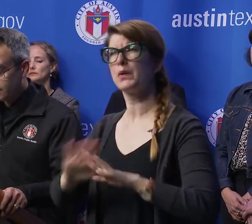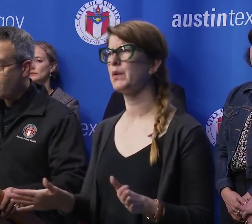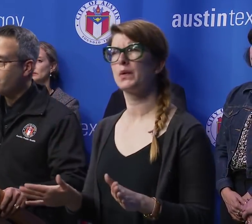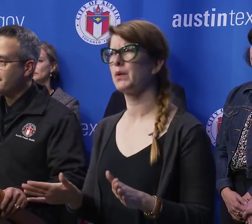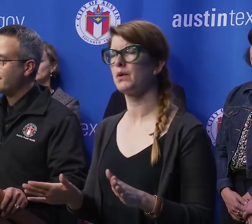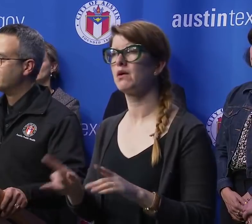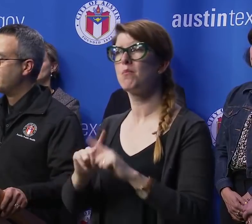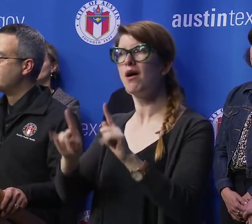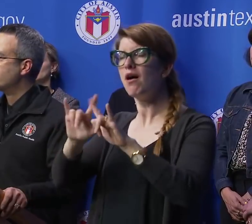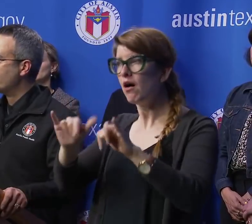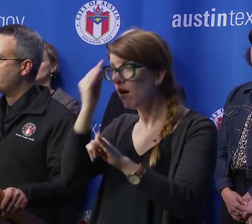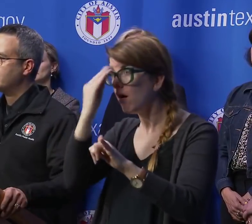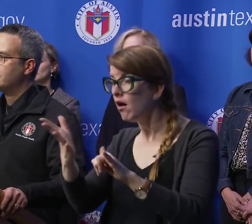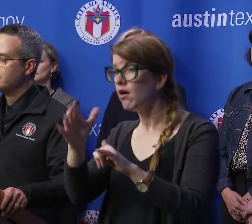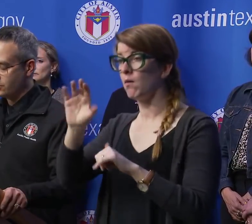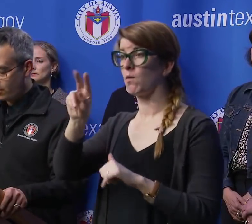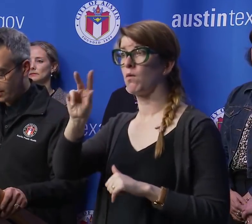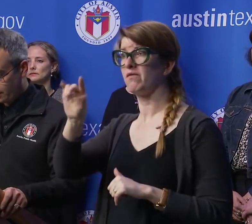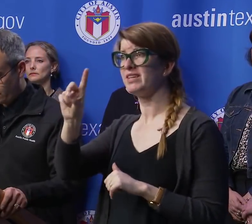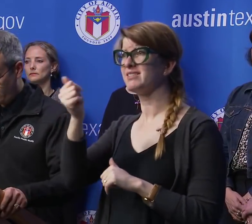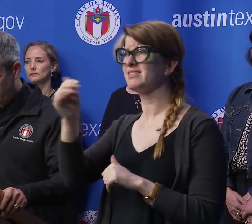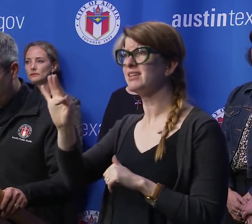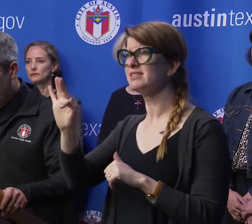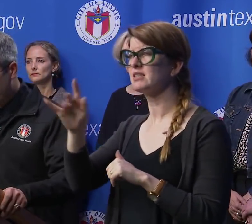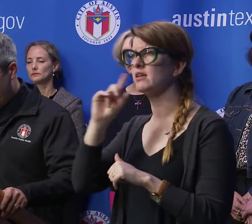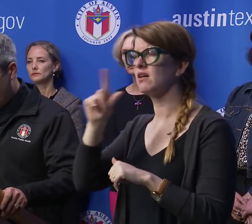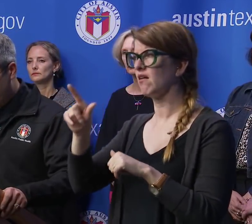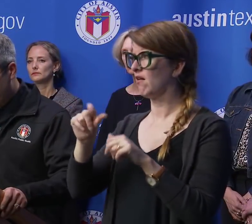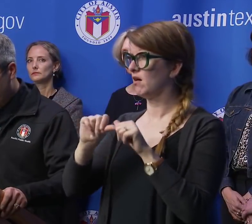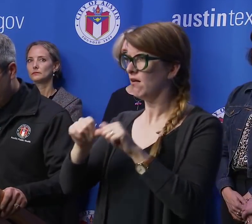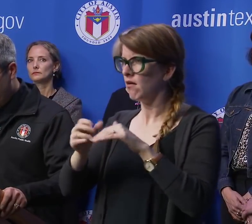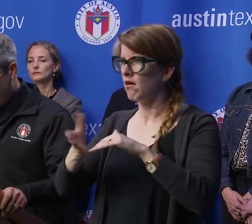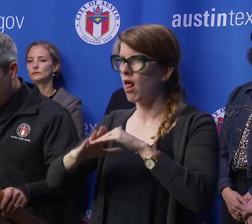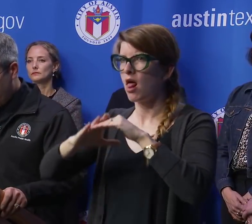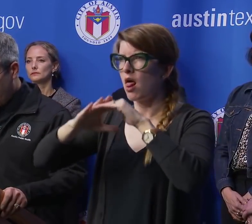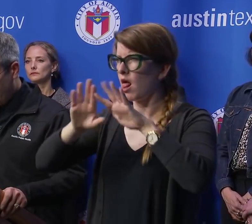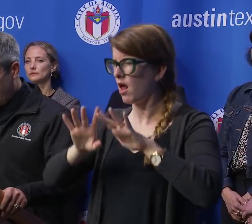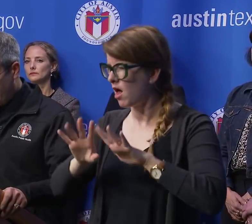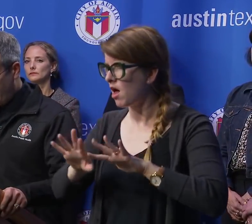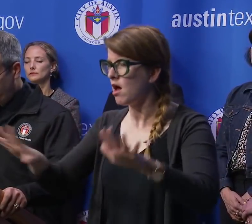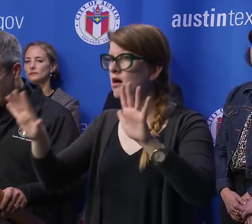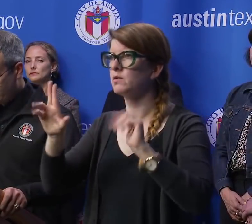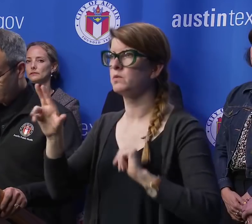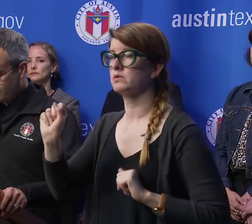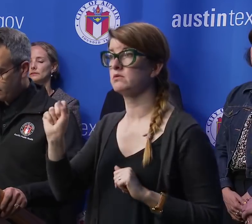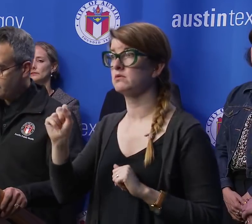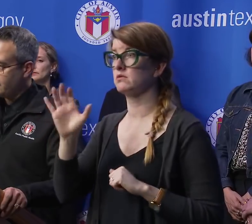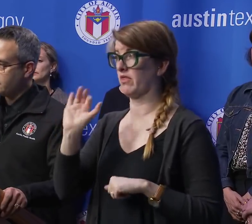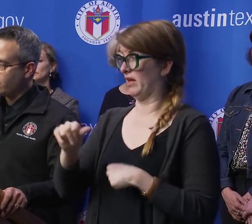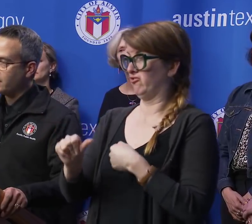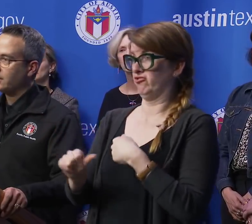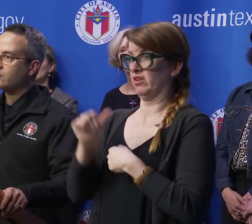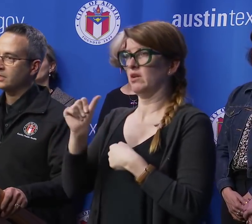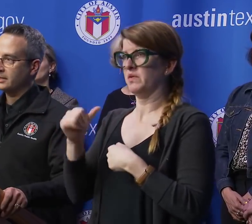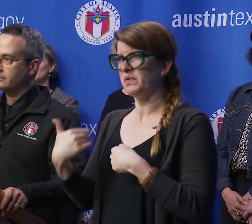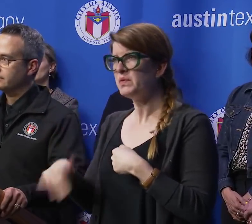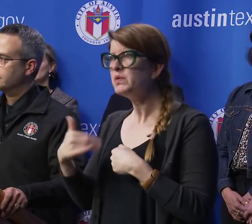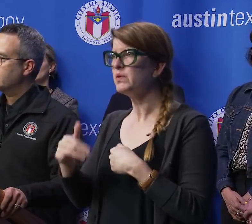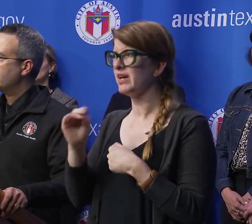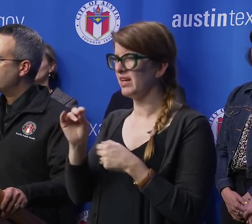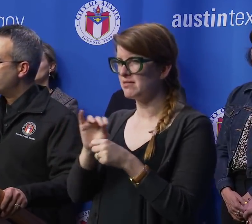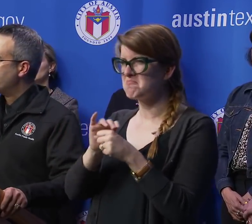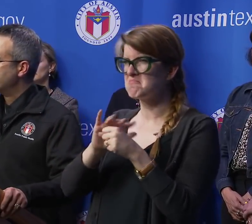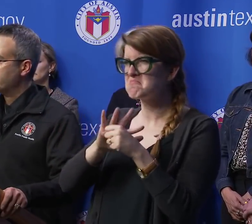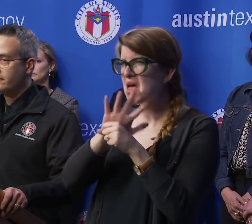the COVID-19 threat is growing across the United States and that threat is growing locally